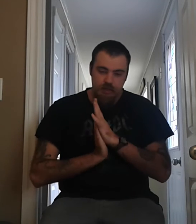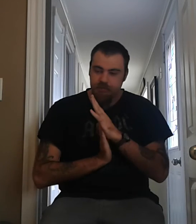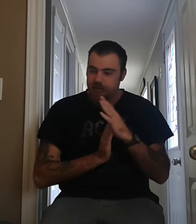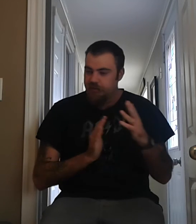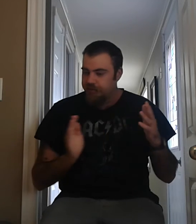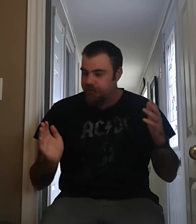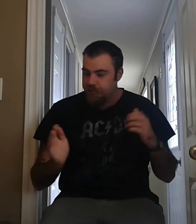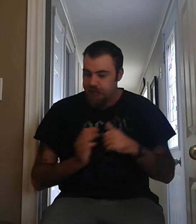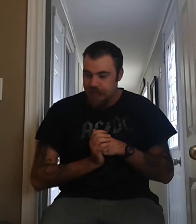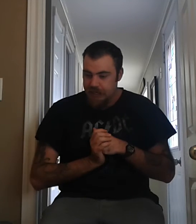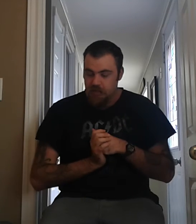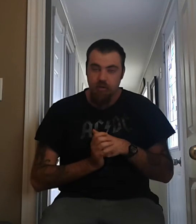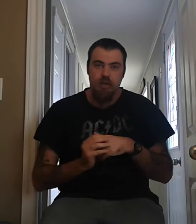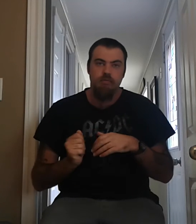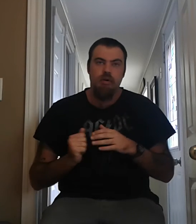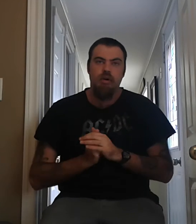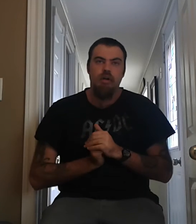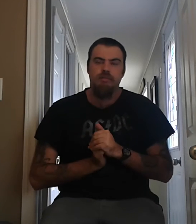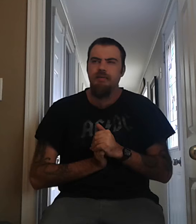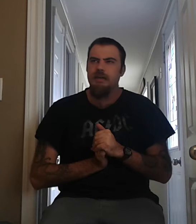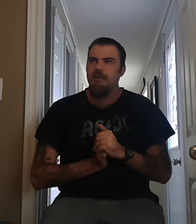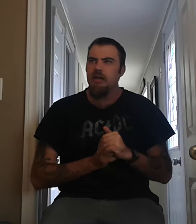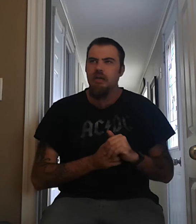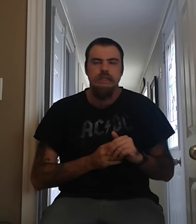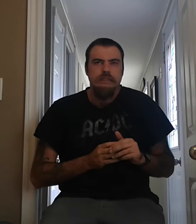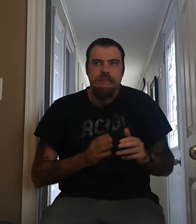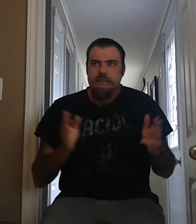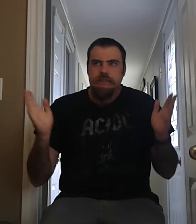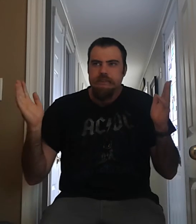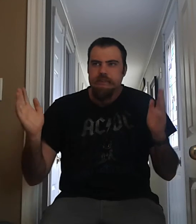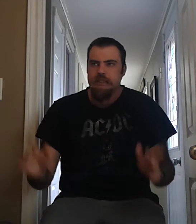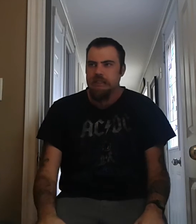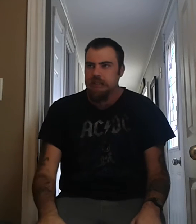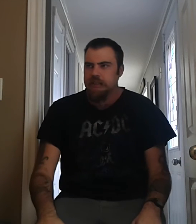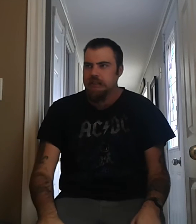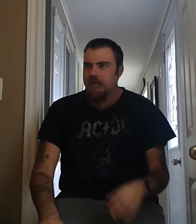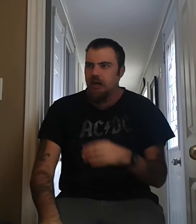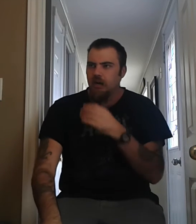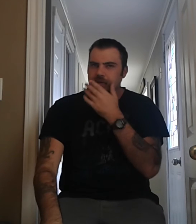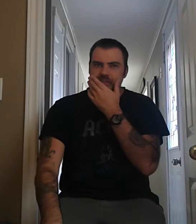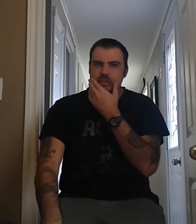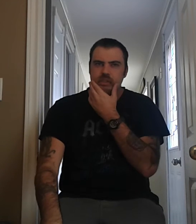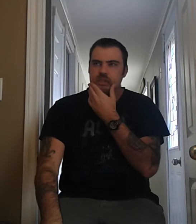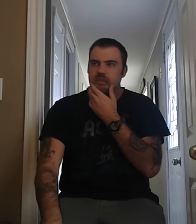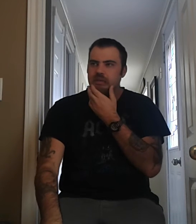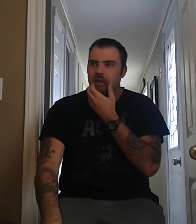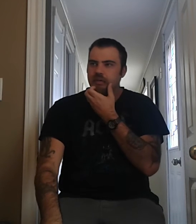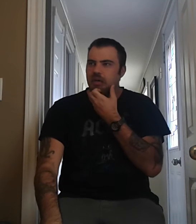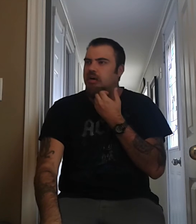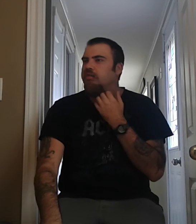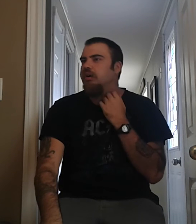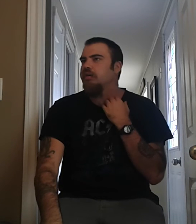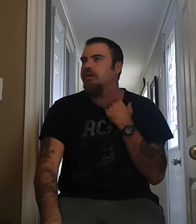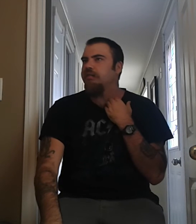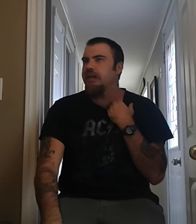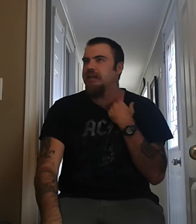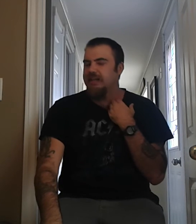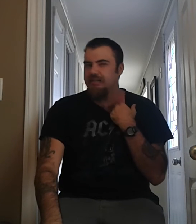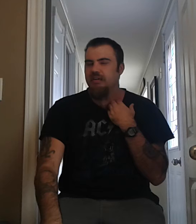definitely deserves to be in the Rock and Roll Hall of Fame, but, uh, you know, it's, I don't know, you know what I mean, like, so